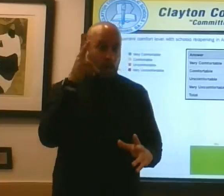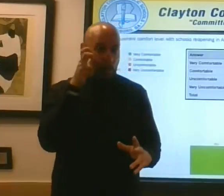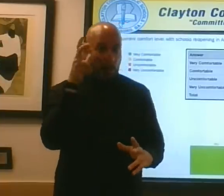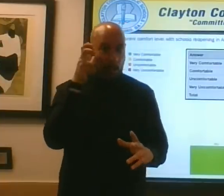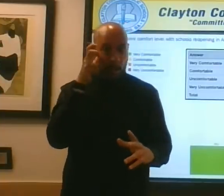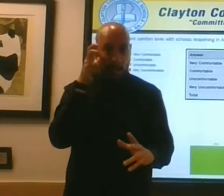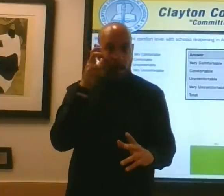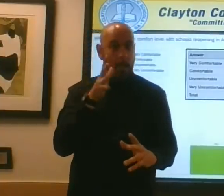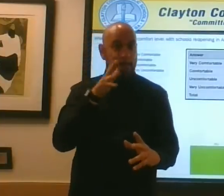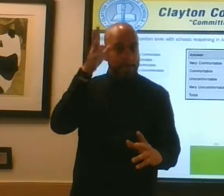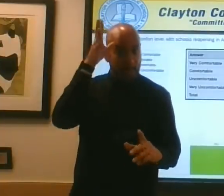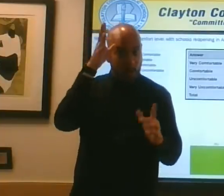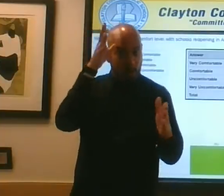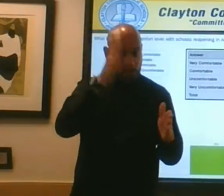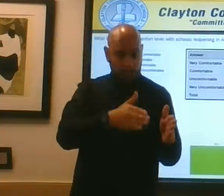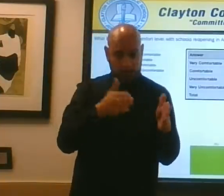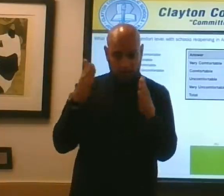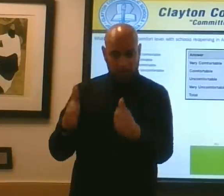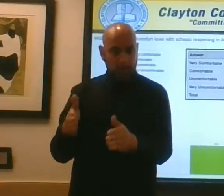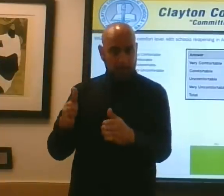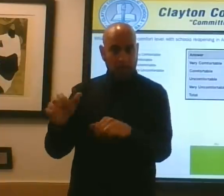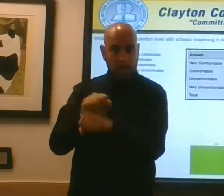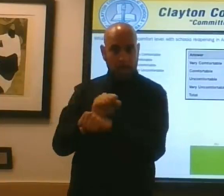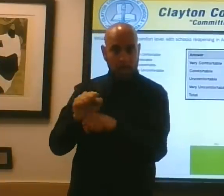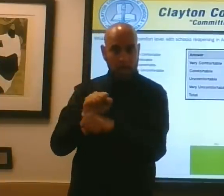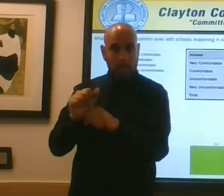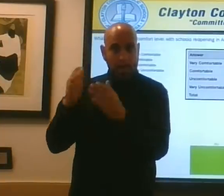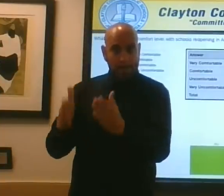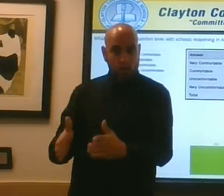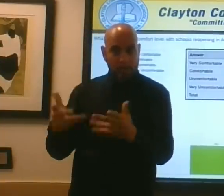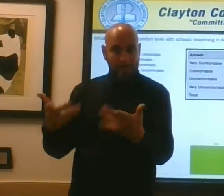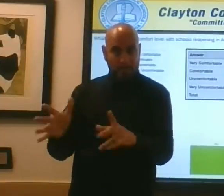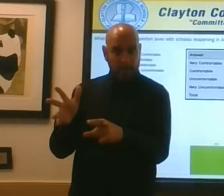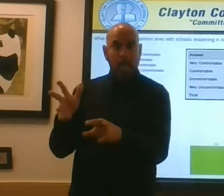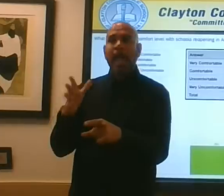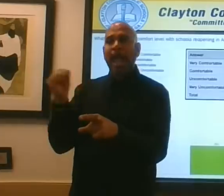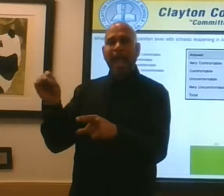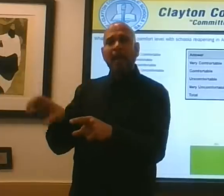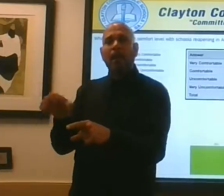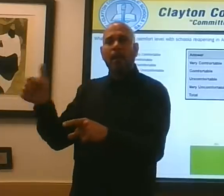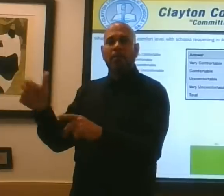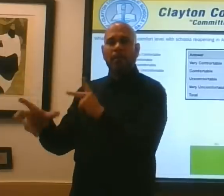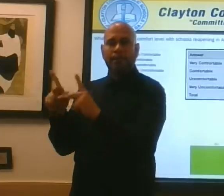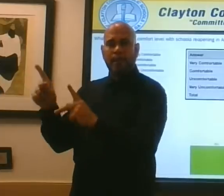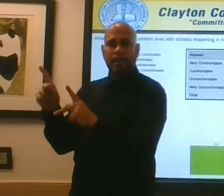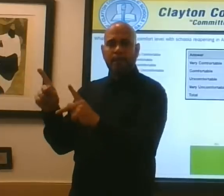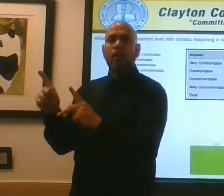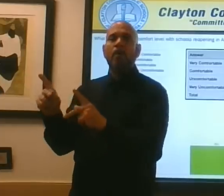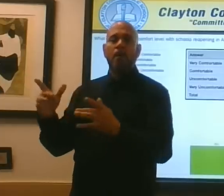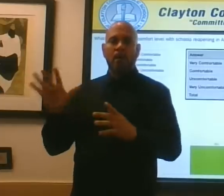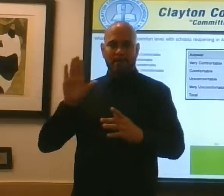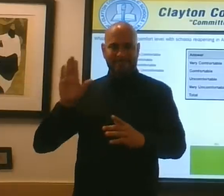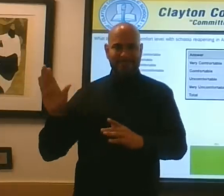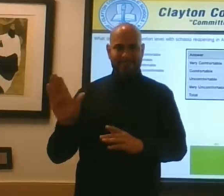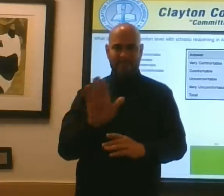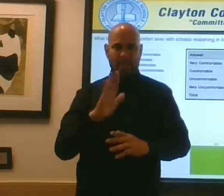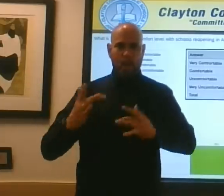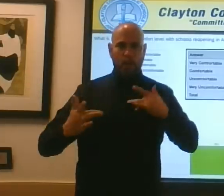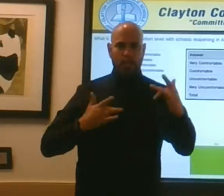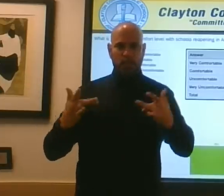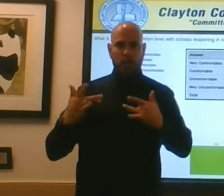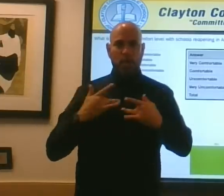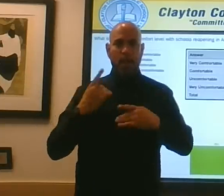we've heard from many constituents, concerns about the